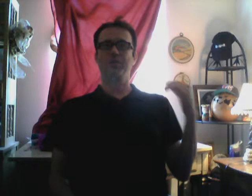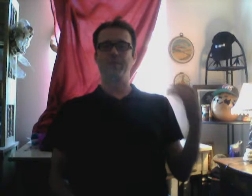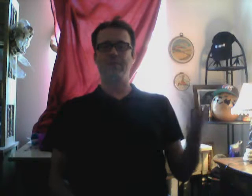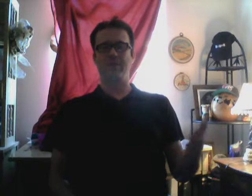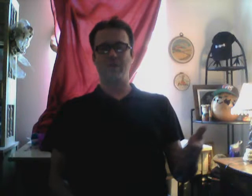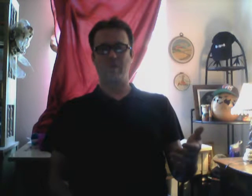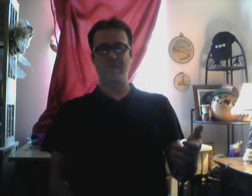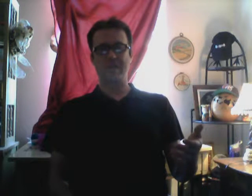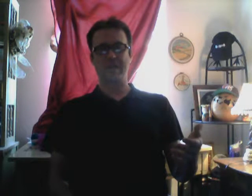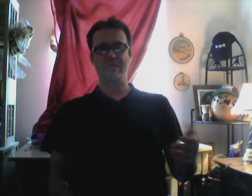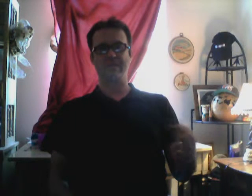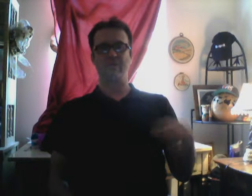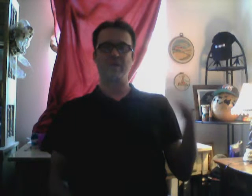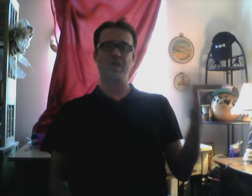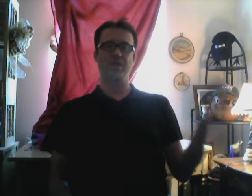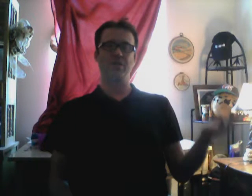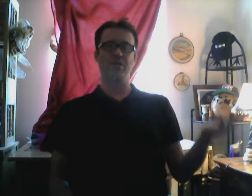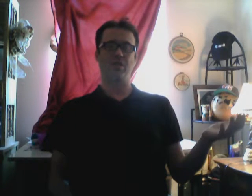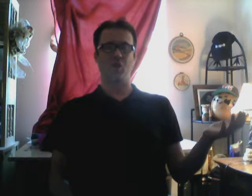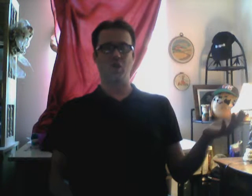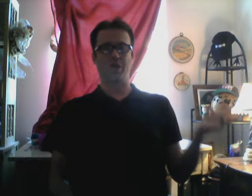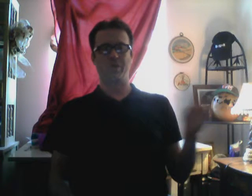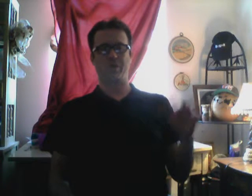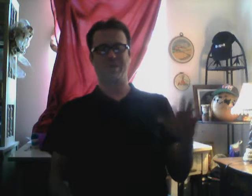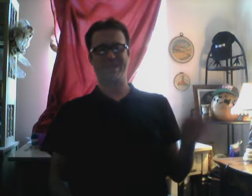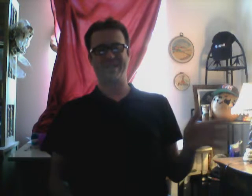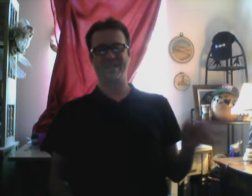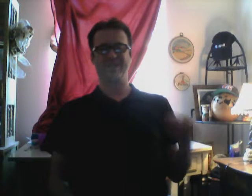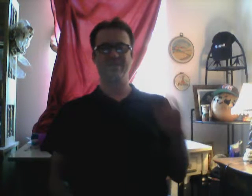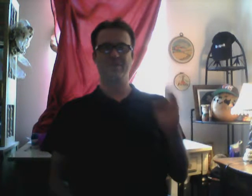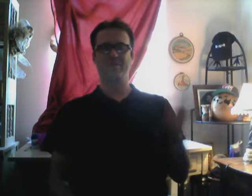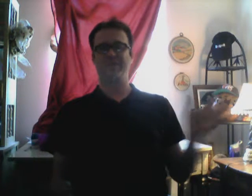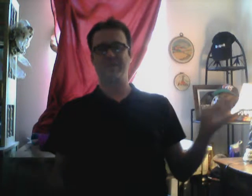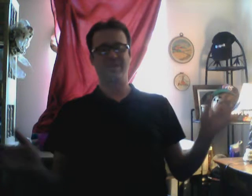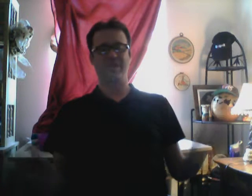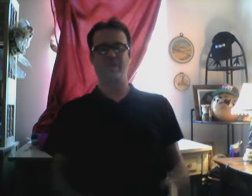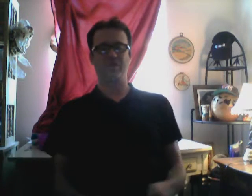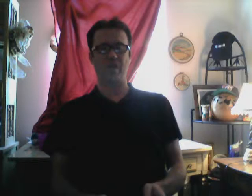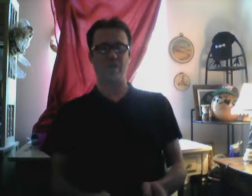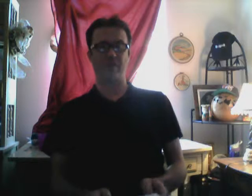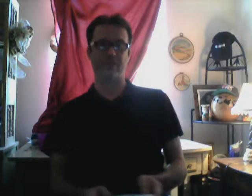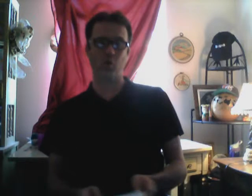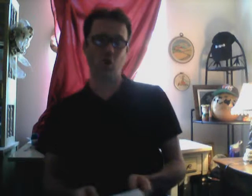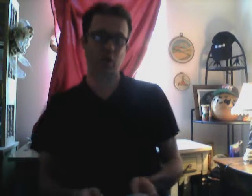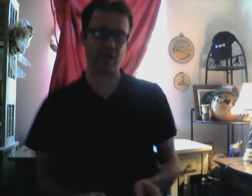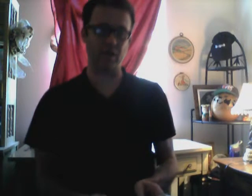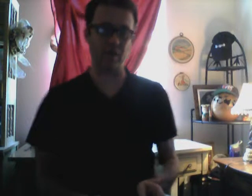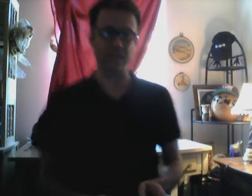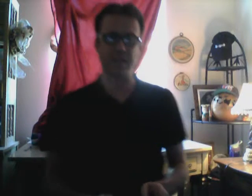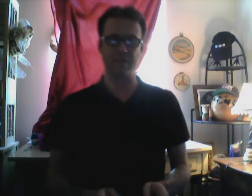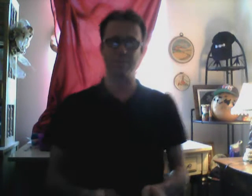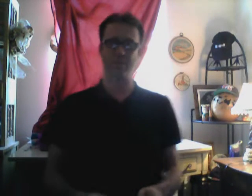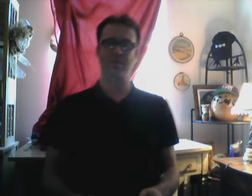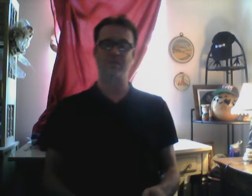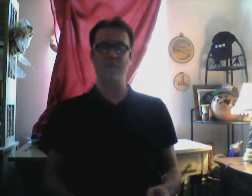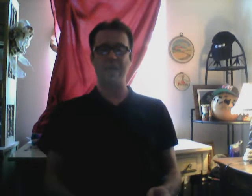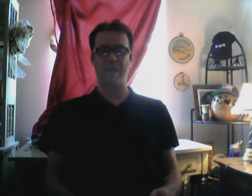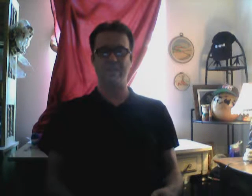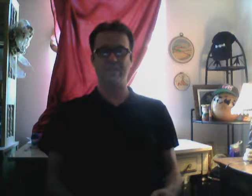Which believe. the Armageddon. Then you get into. The Argo. Armageddon. But. They're trying to avoid. Armageddon. Because the reality.